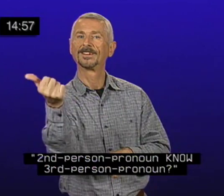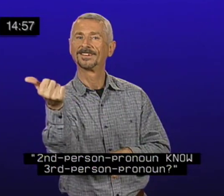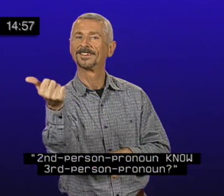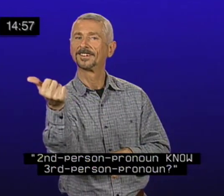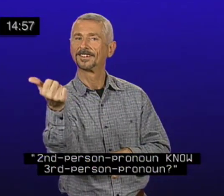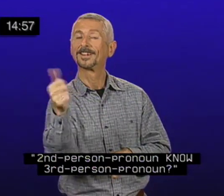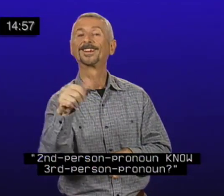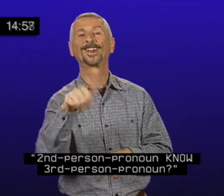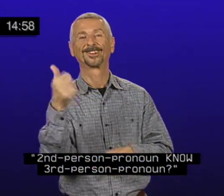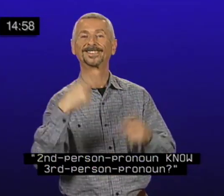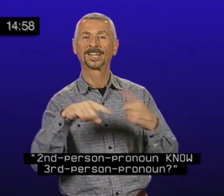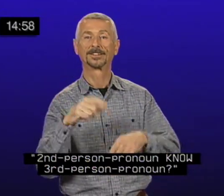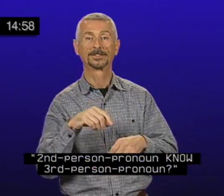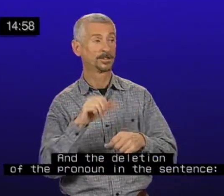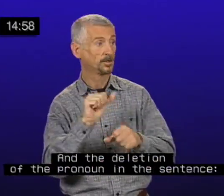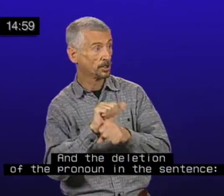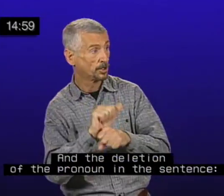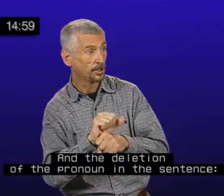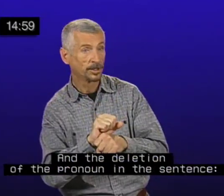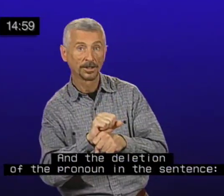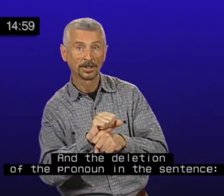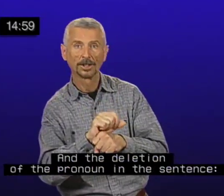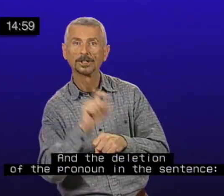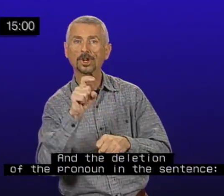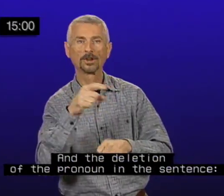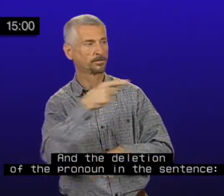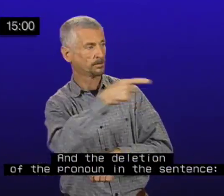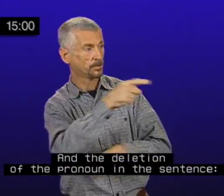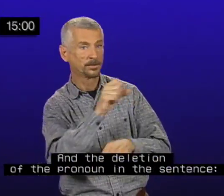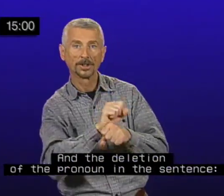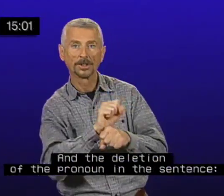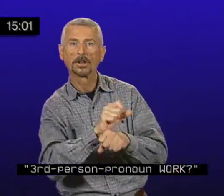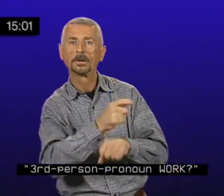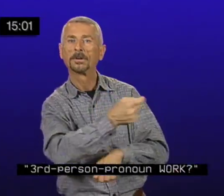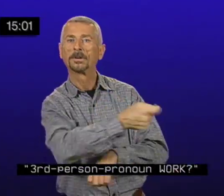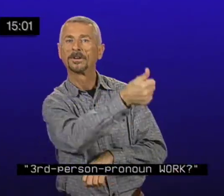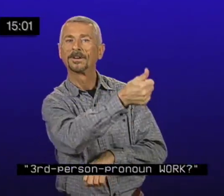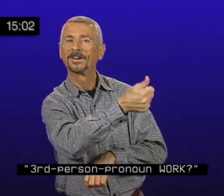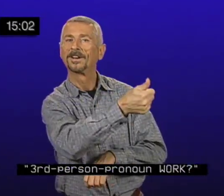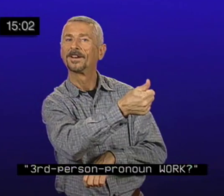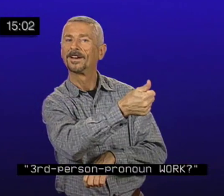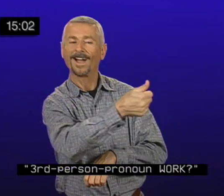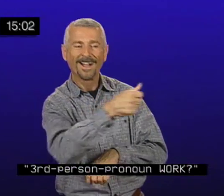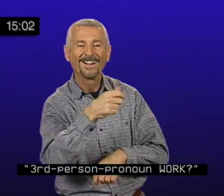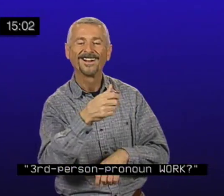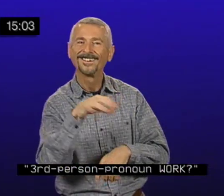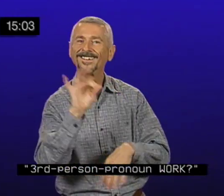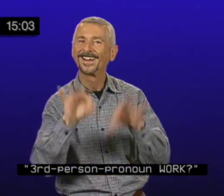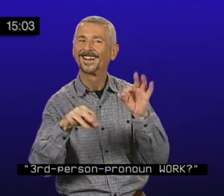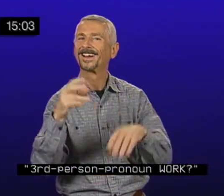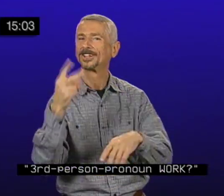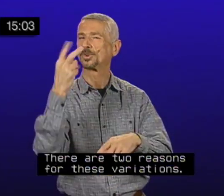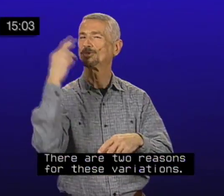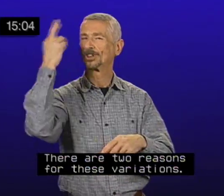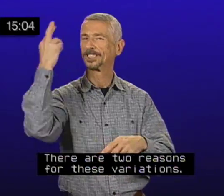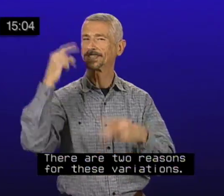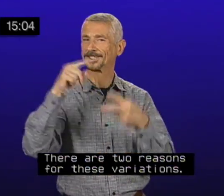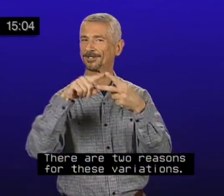pronoun? And the deletion of the pronoun in the sentence third person pronoun work? There are two reasons for these